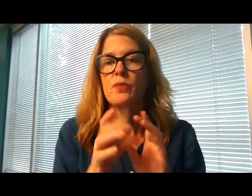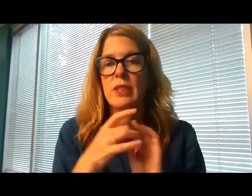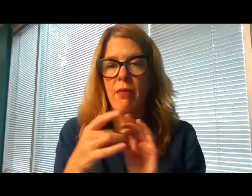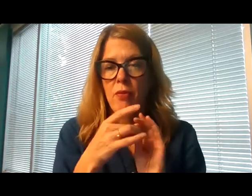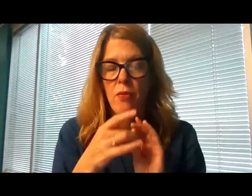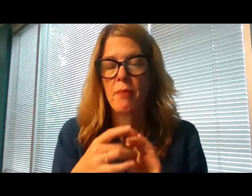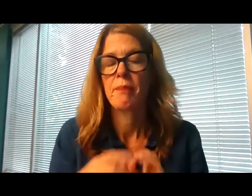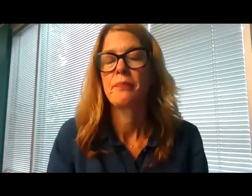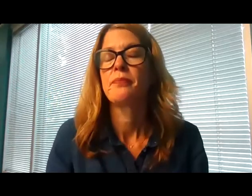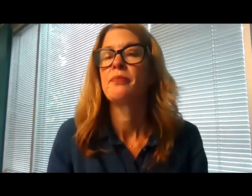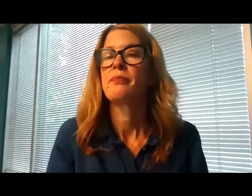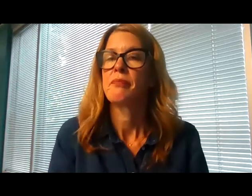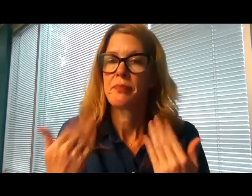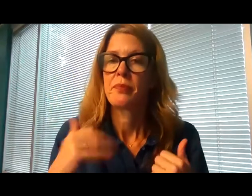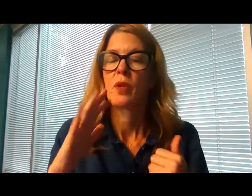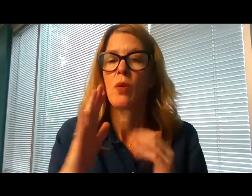I invite your prayers.